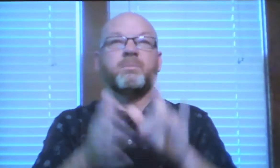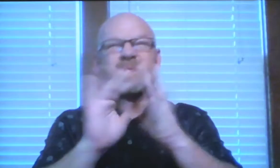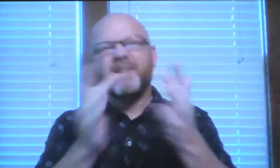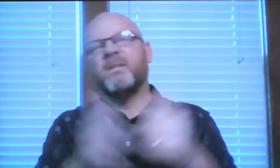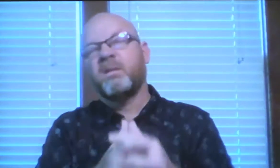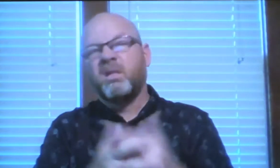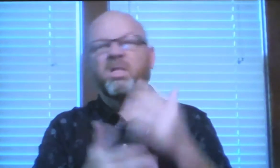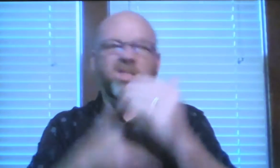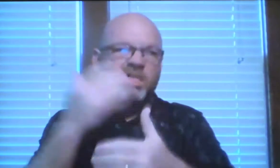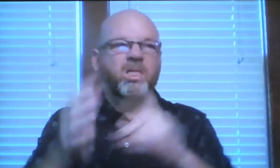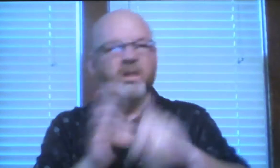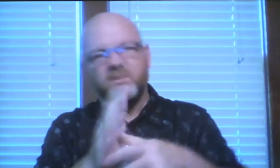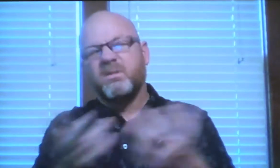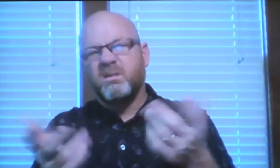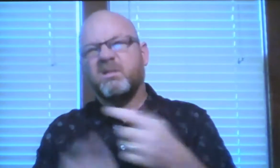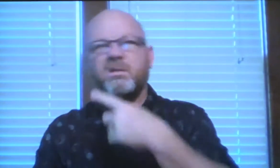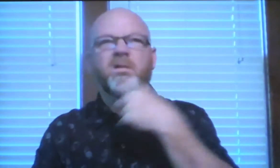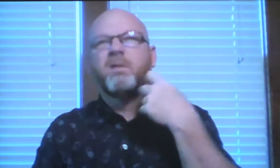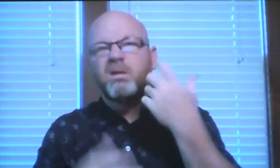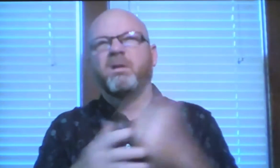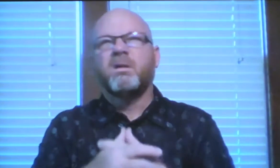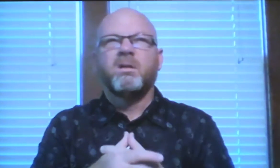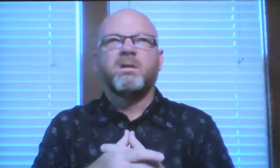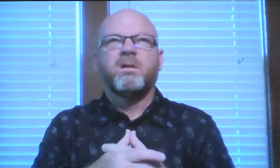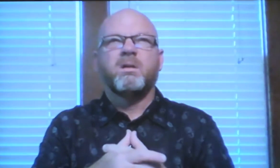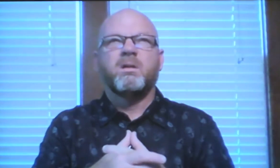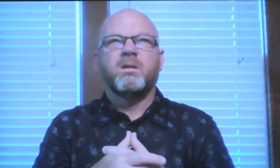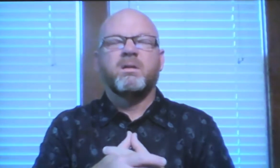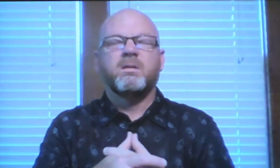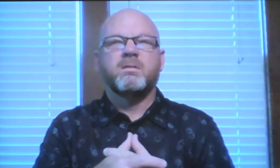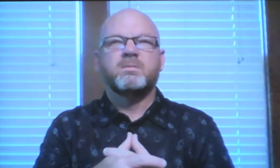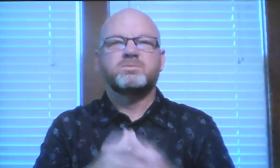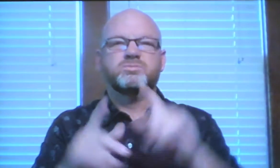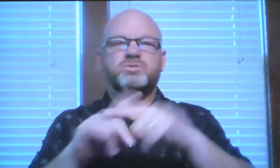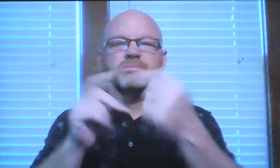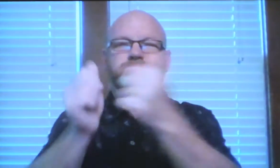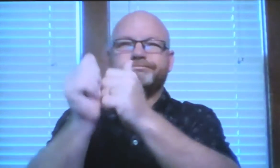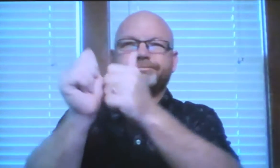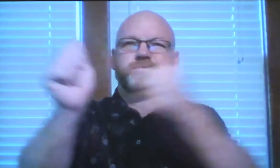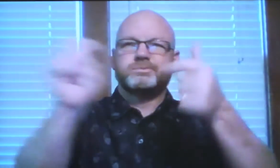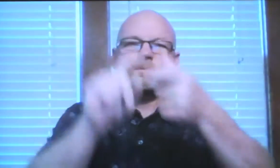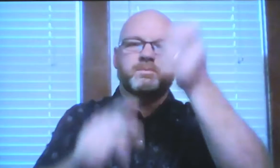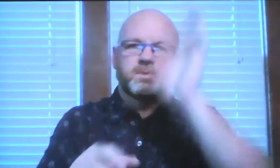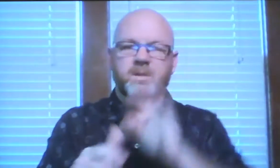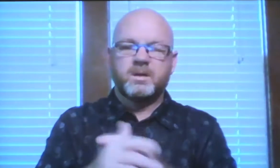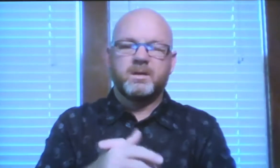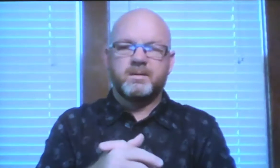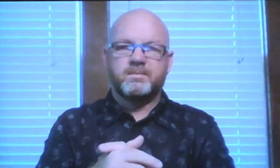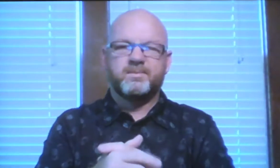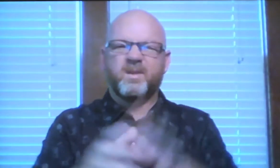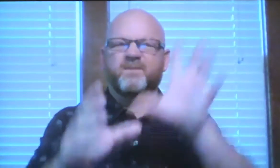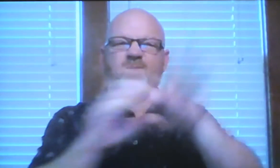preaching yeah you know it gets kind of boring after a while perhaps and they started